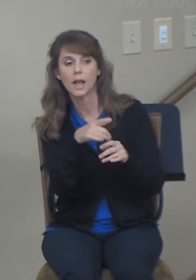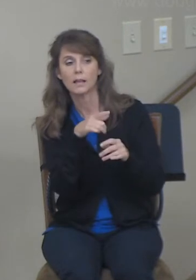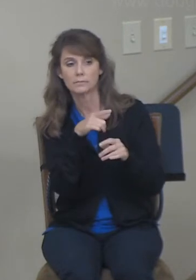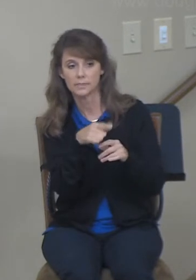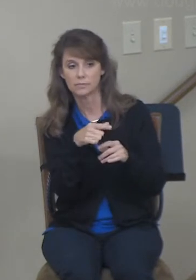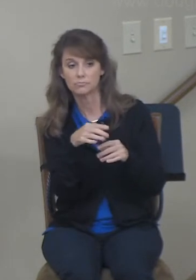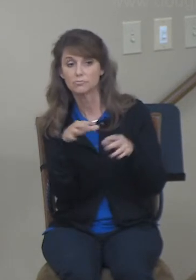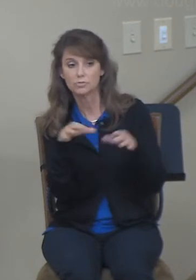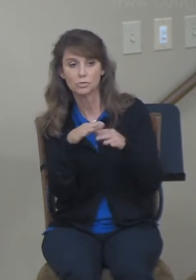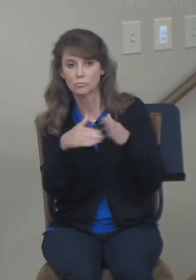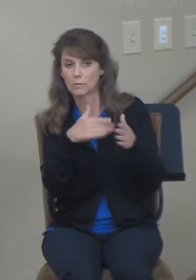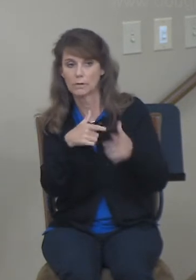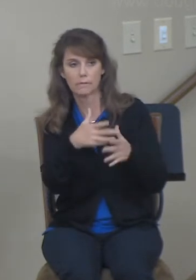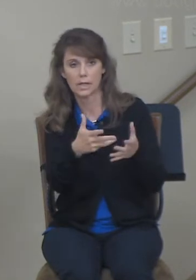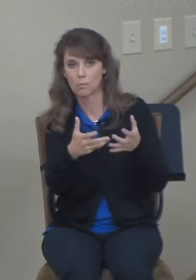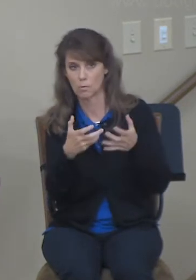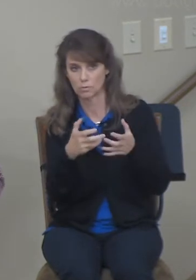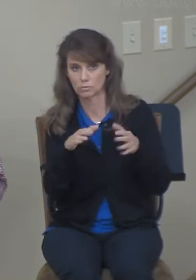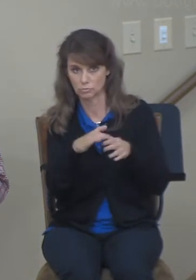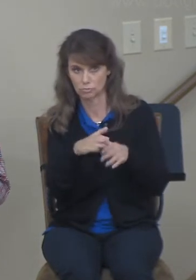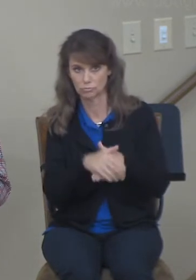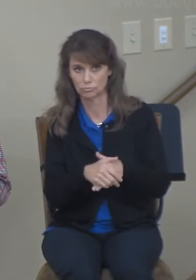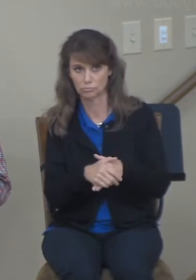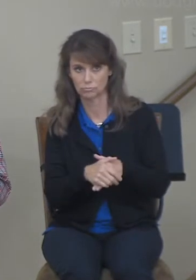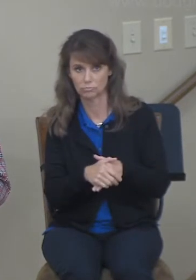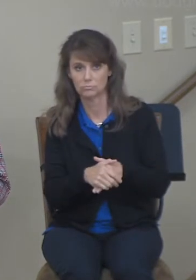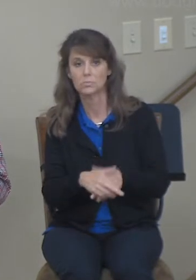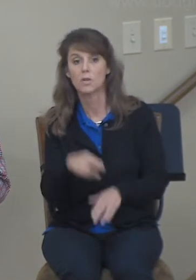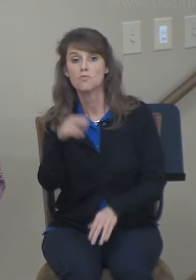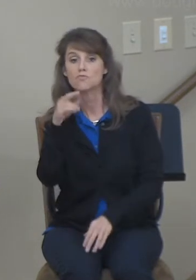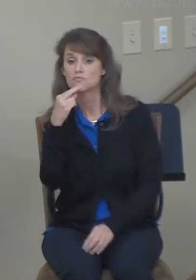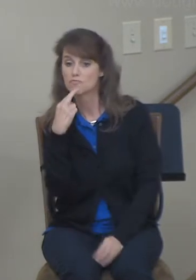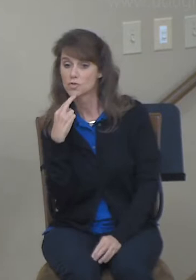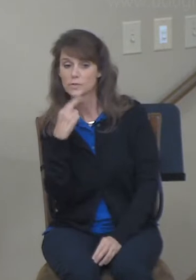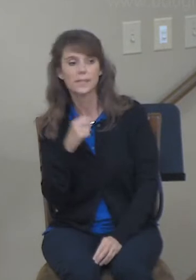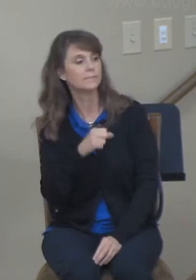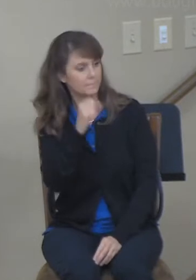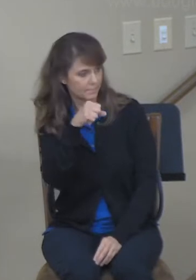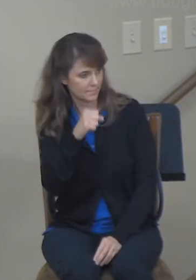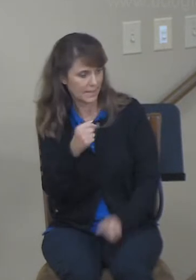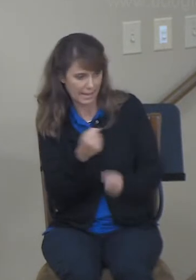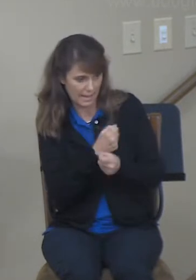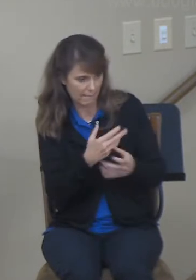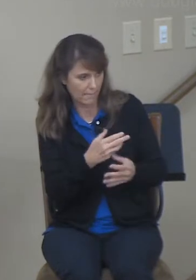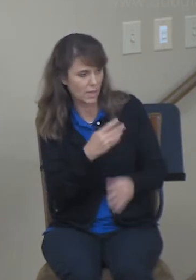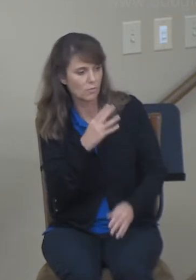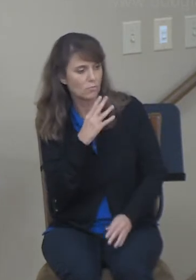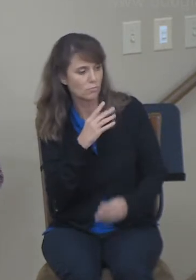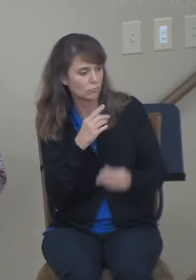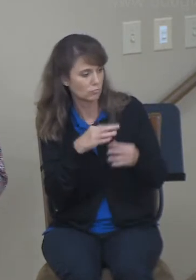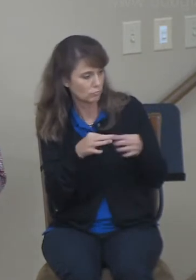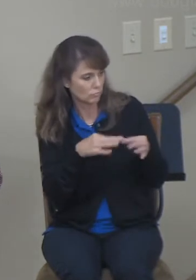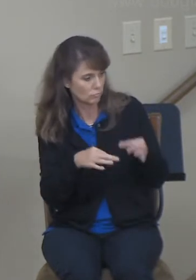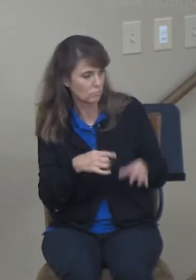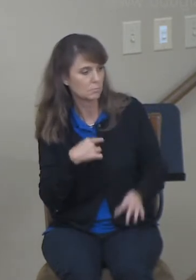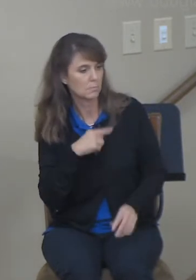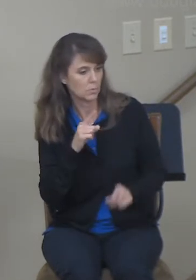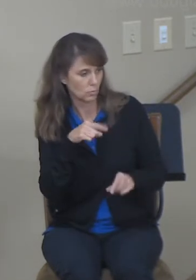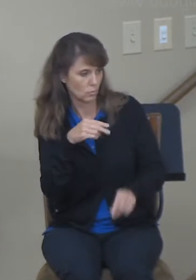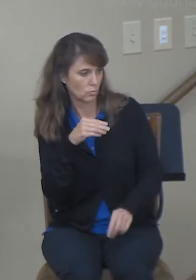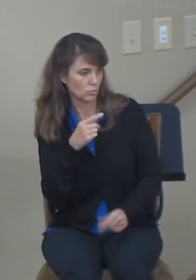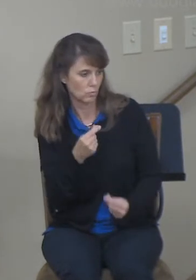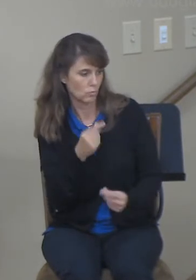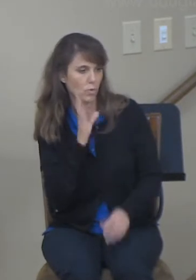Ruth says, all that you say, I will do. Now, as the story kind of unfolds, we see that